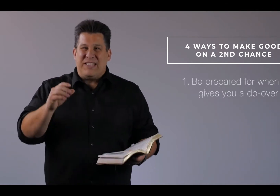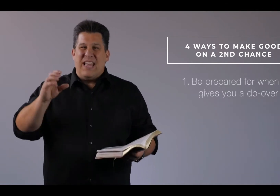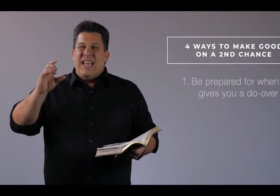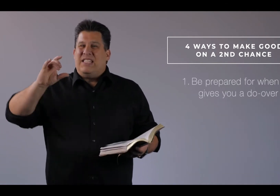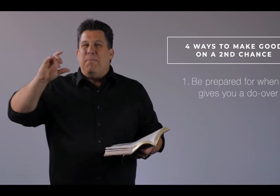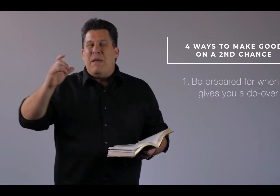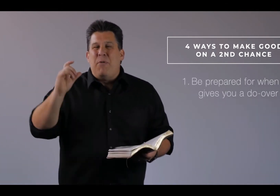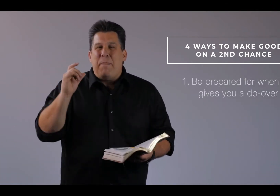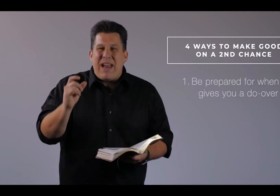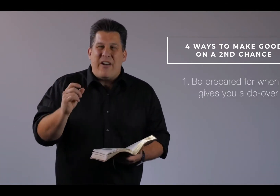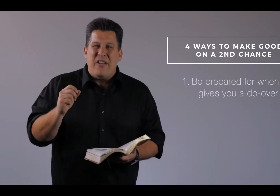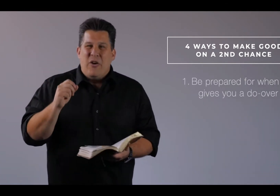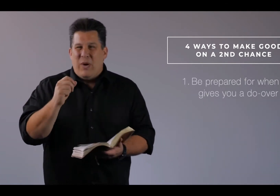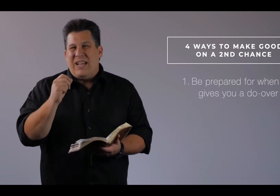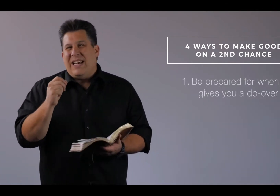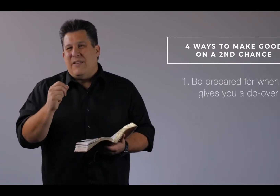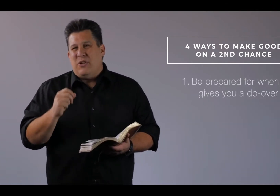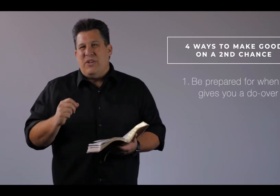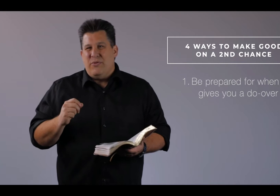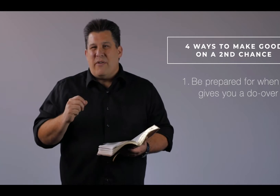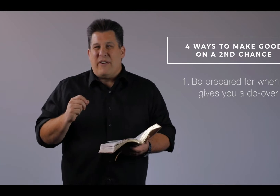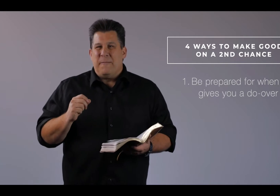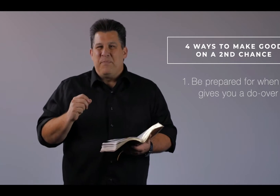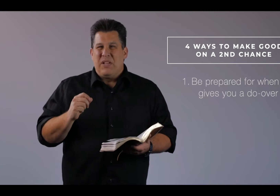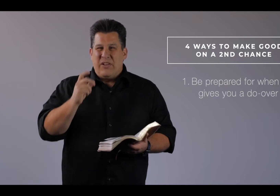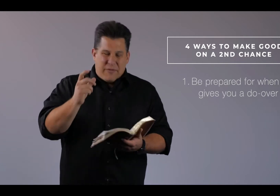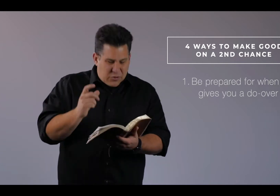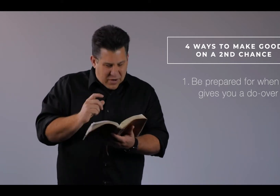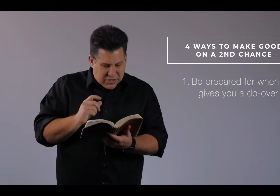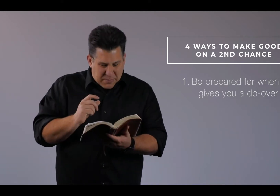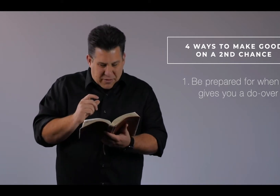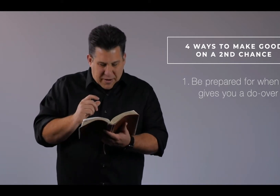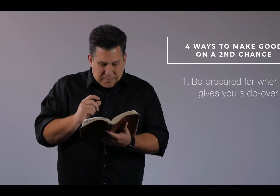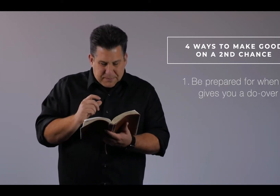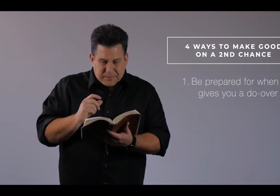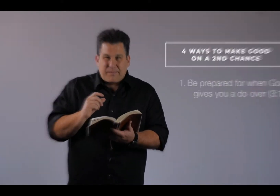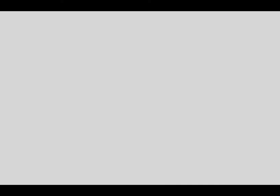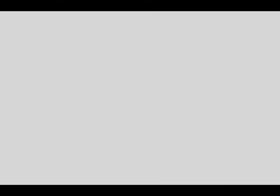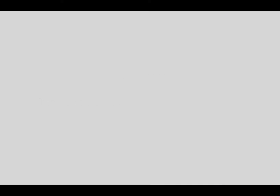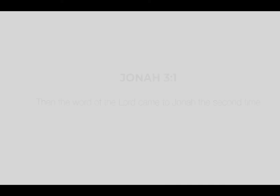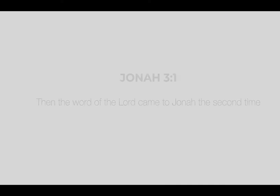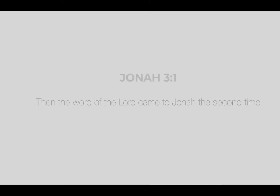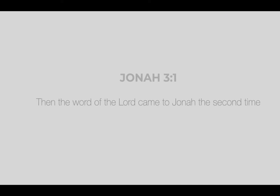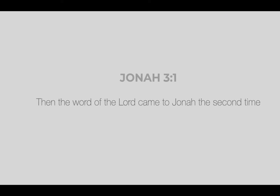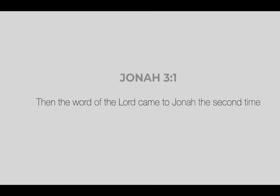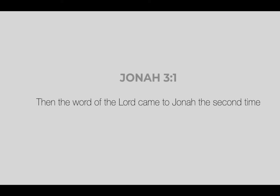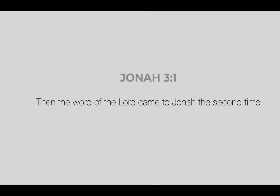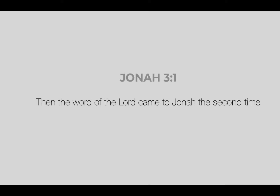to see. It's to be prepared when God gives you a do over. Look at verse one of chapter three. It says, then the word of the Lord